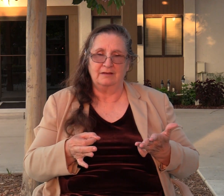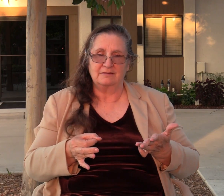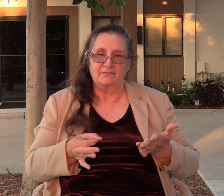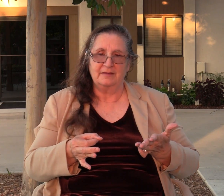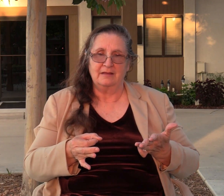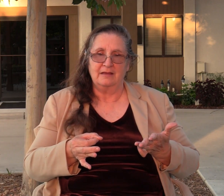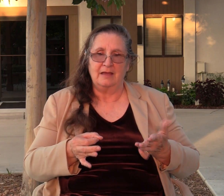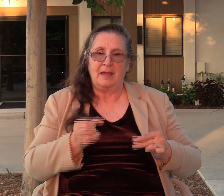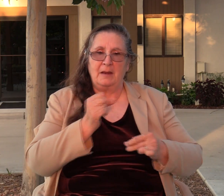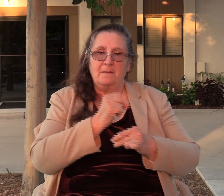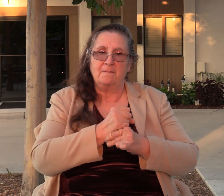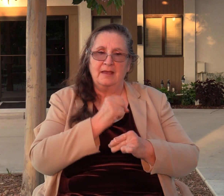them leaders.